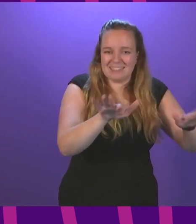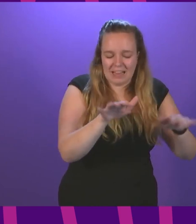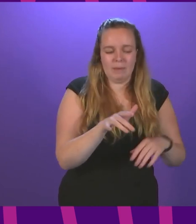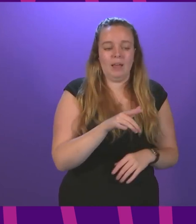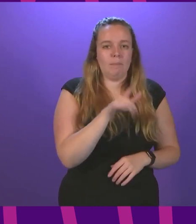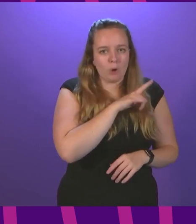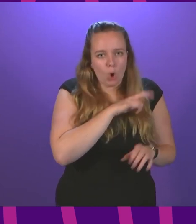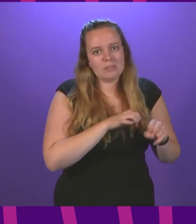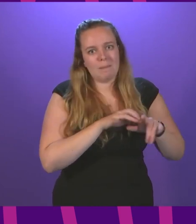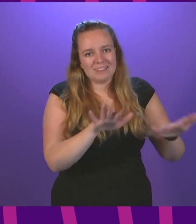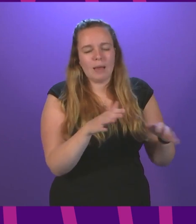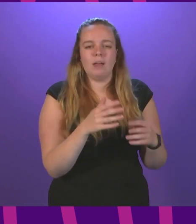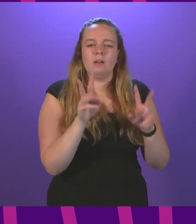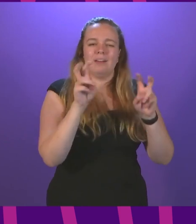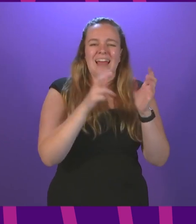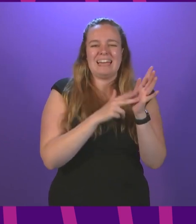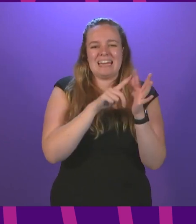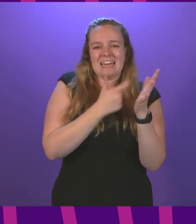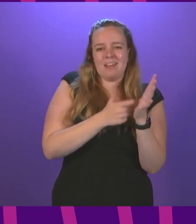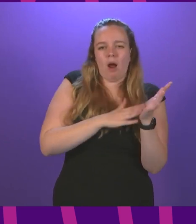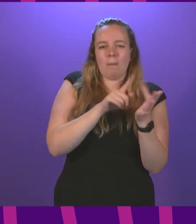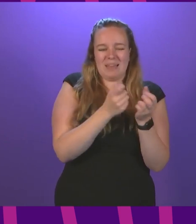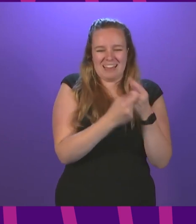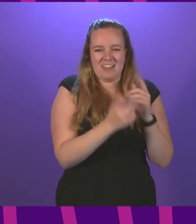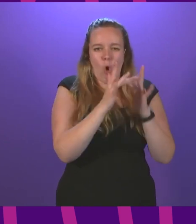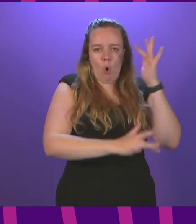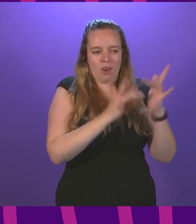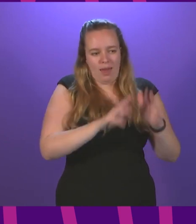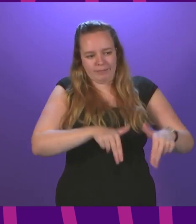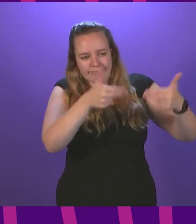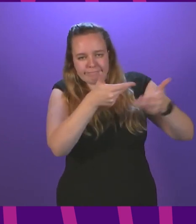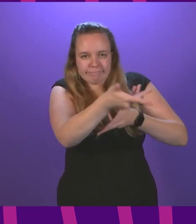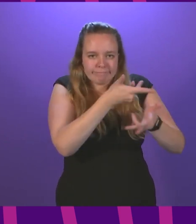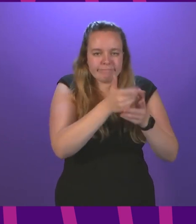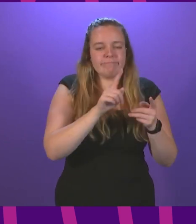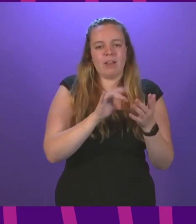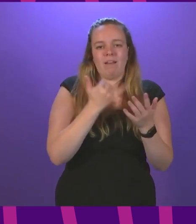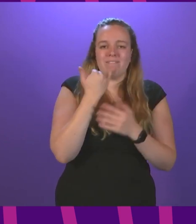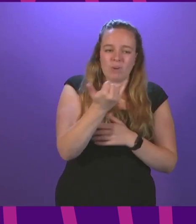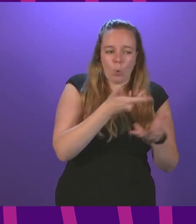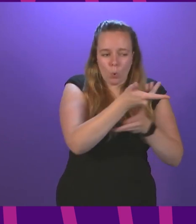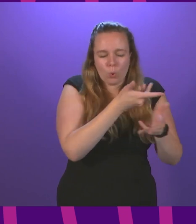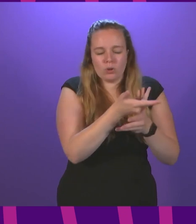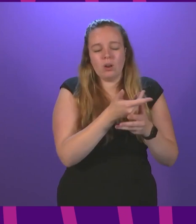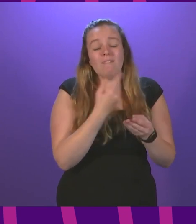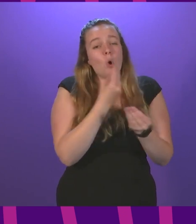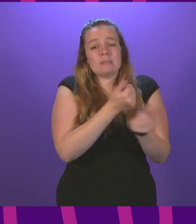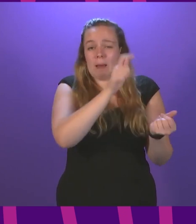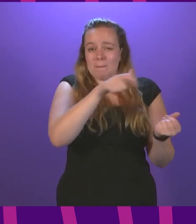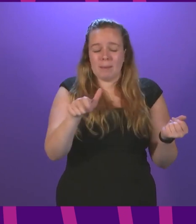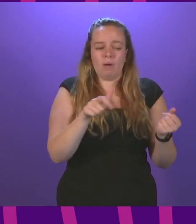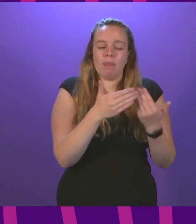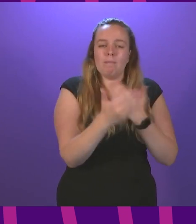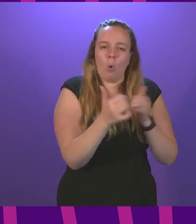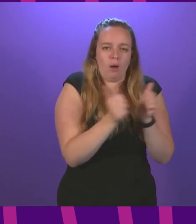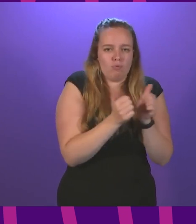because of the pandemic near me for example the online consultation service and telephone consultations will for some people be more